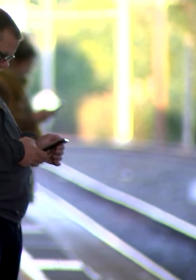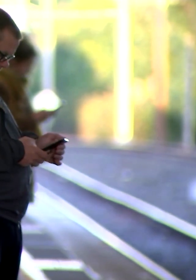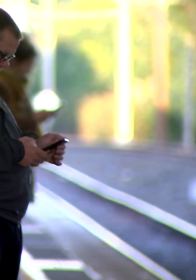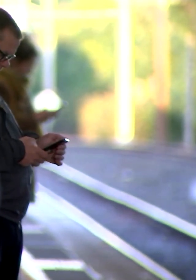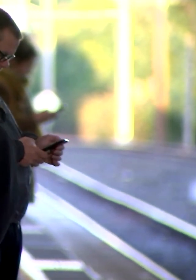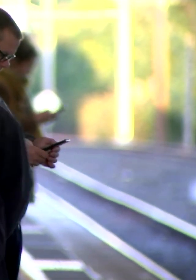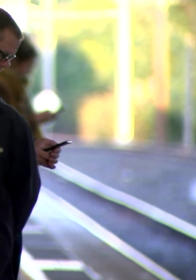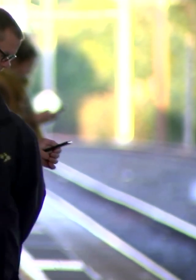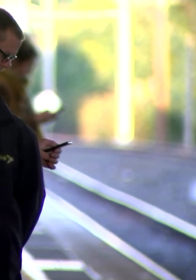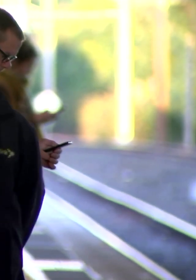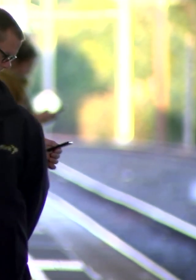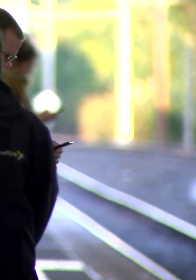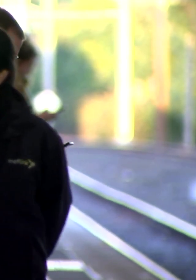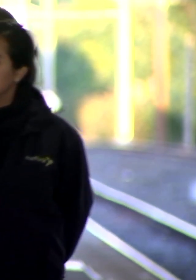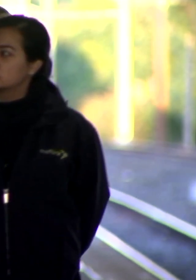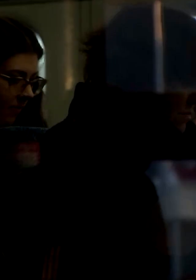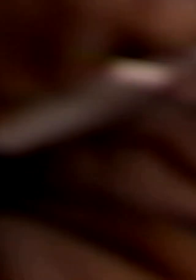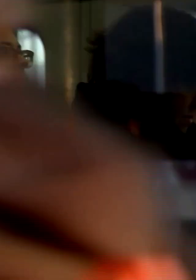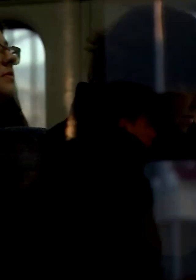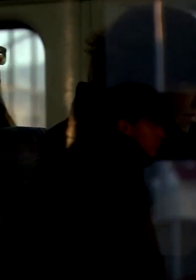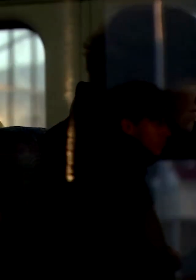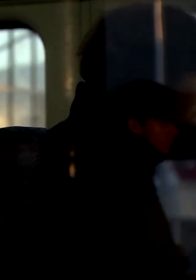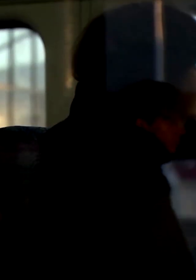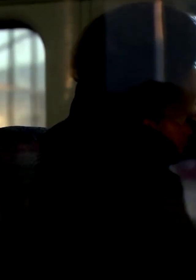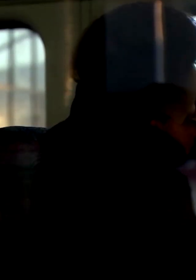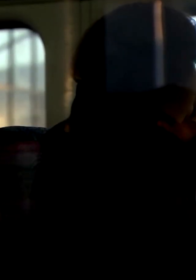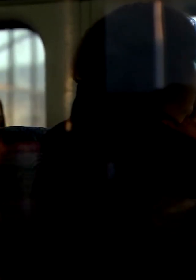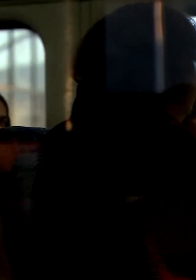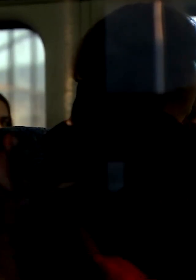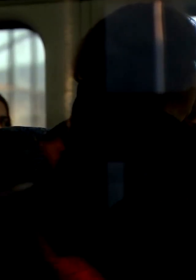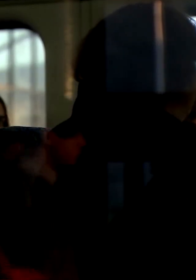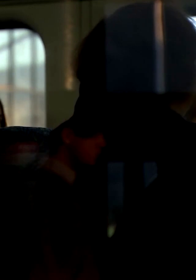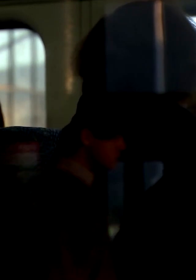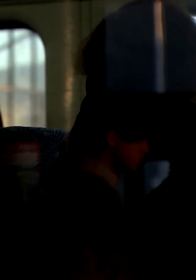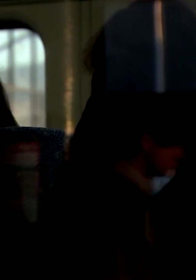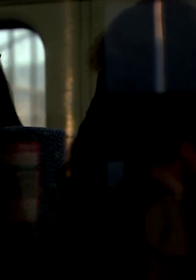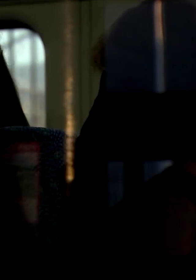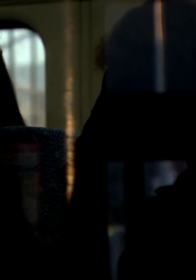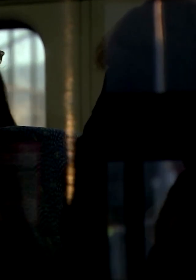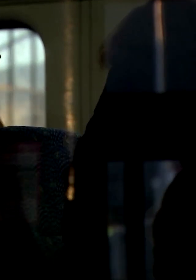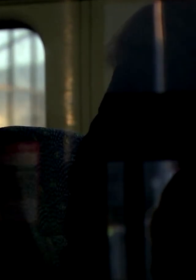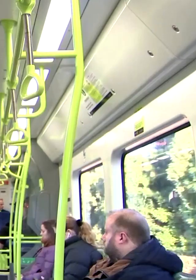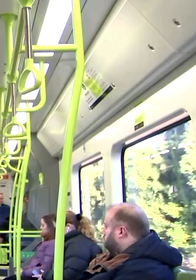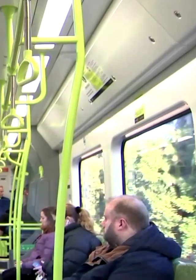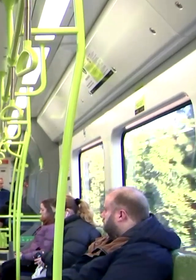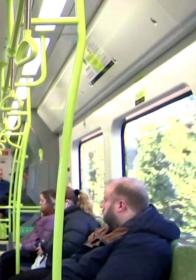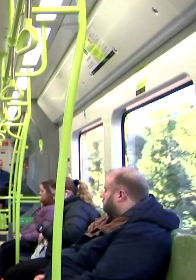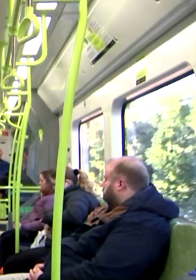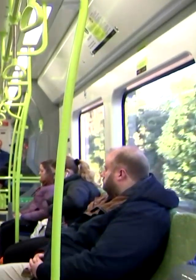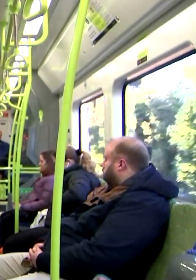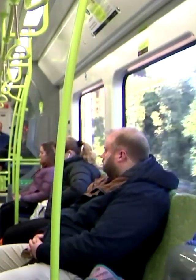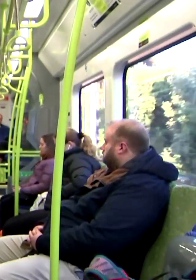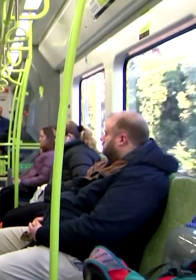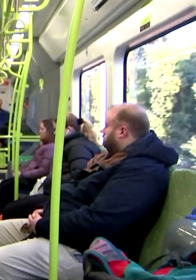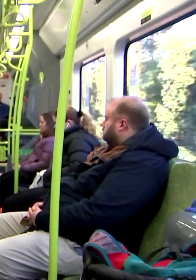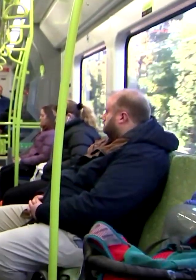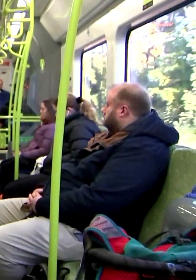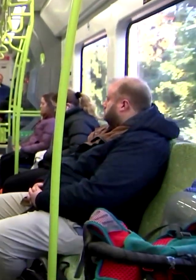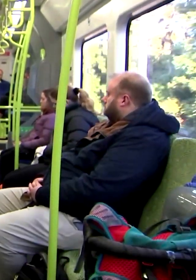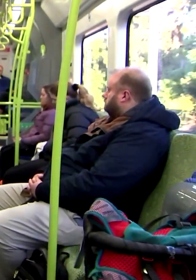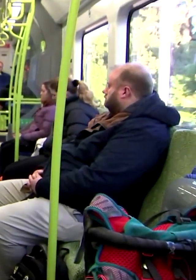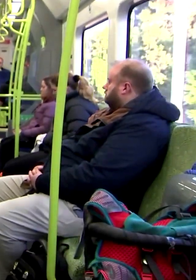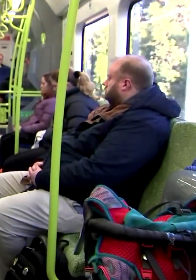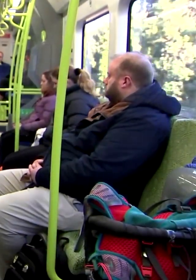the UK, are a setback to the country, which lifted all social and economic restrictions except border controls last week,